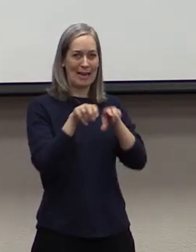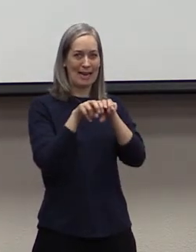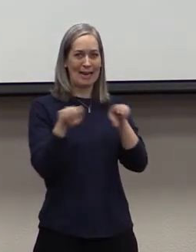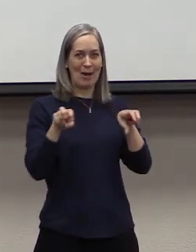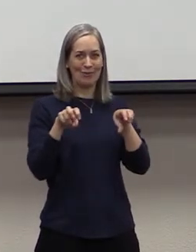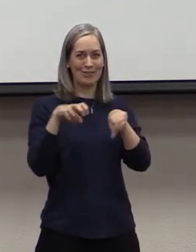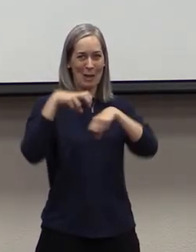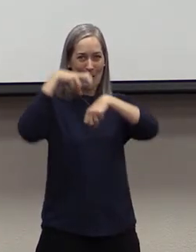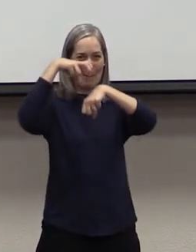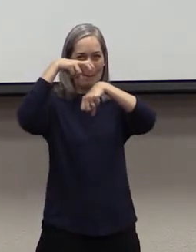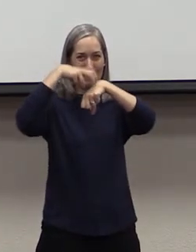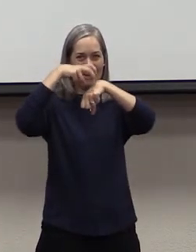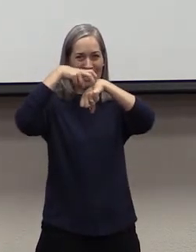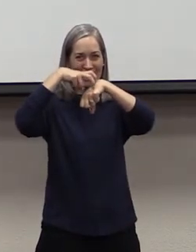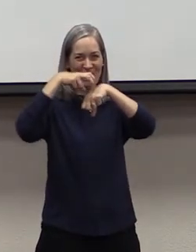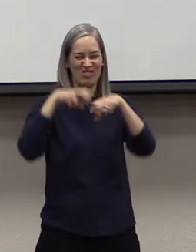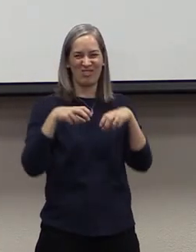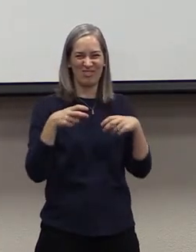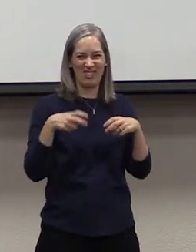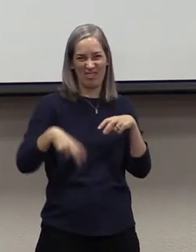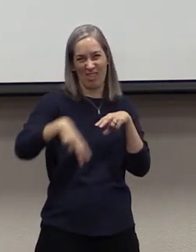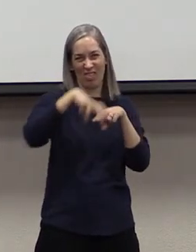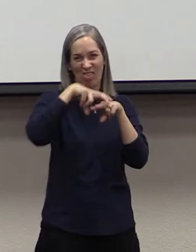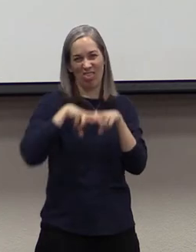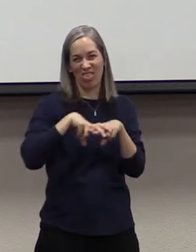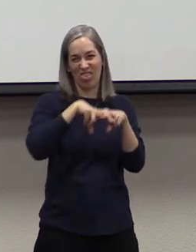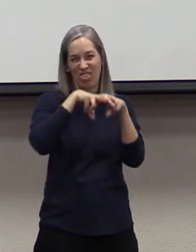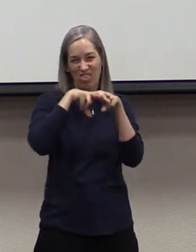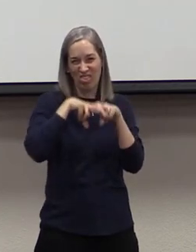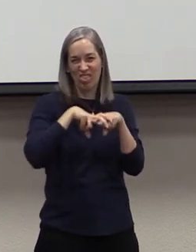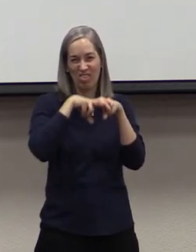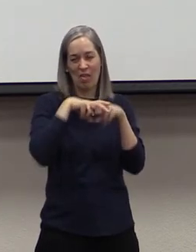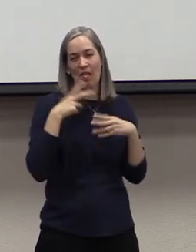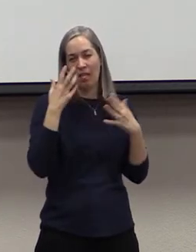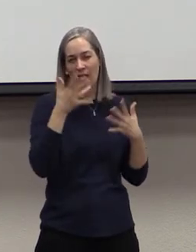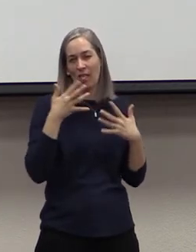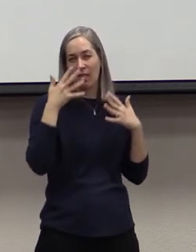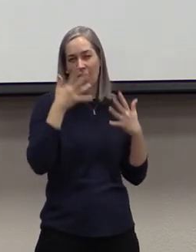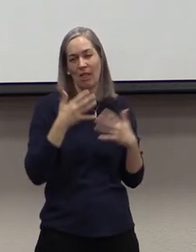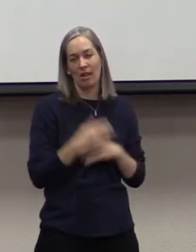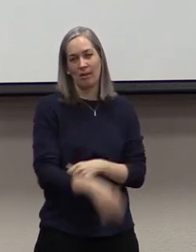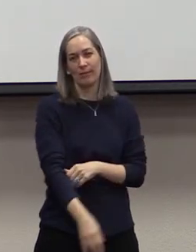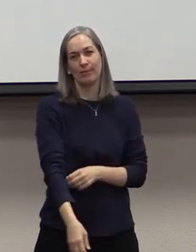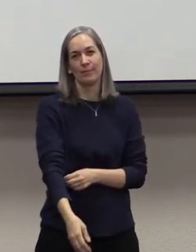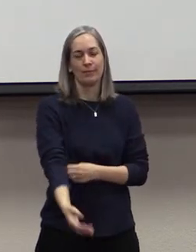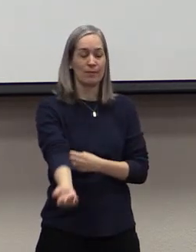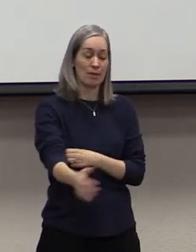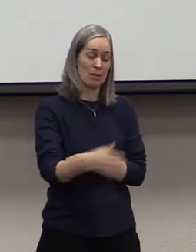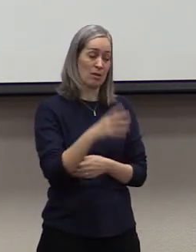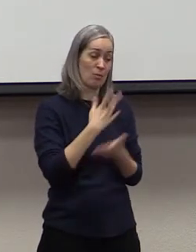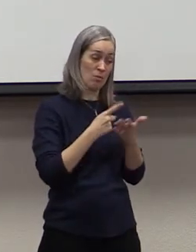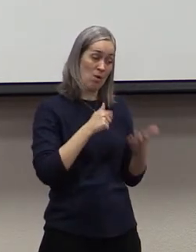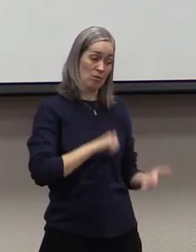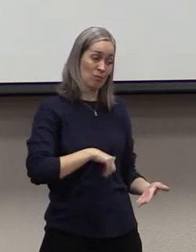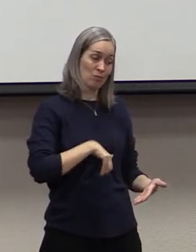them. Just sitting around waiting for it to happen. And so Paul is going to address this.